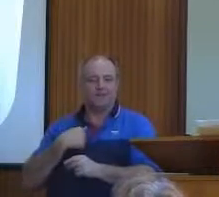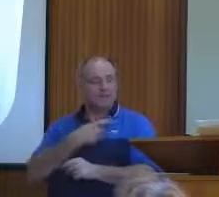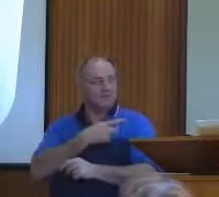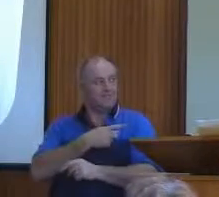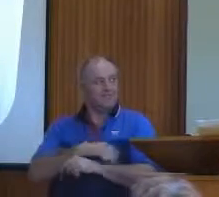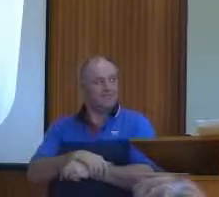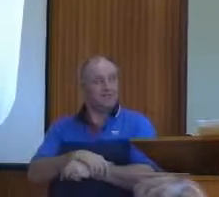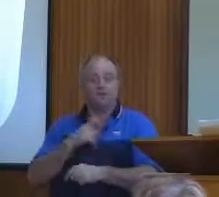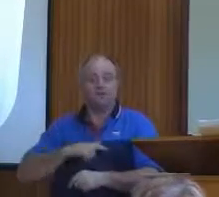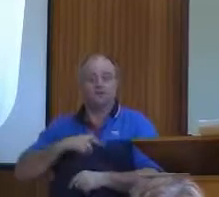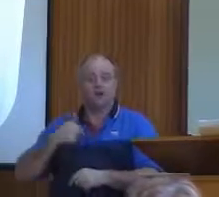Because I'm rich.